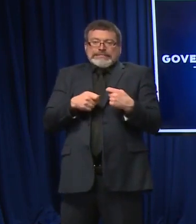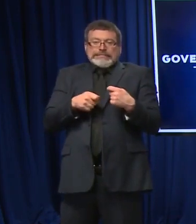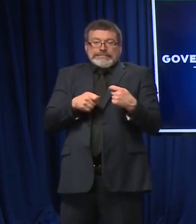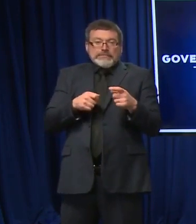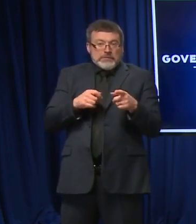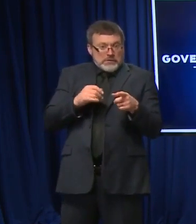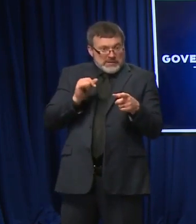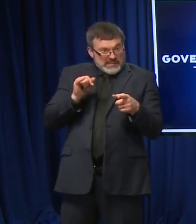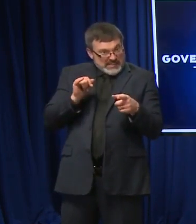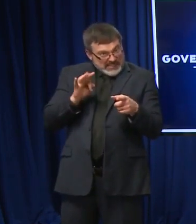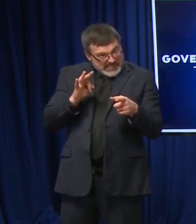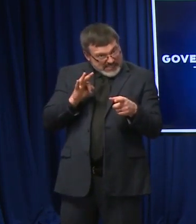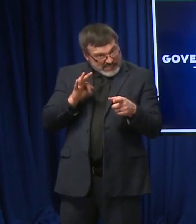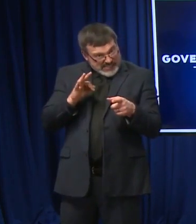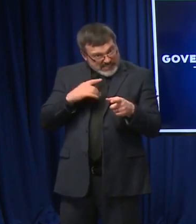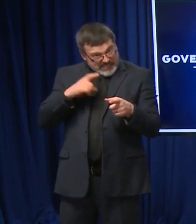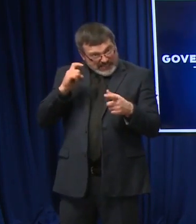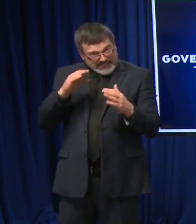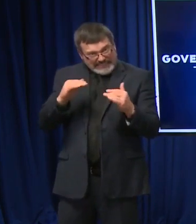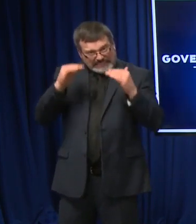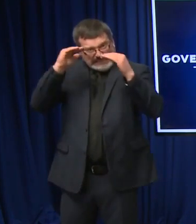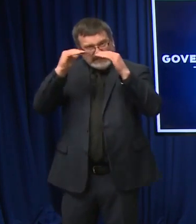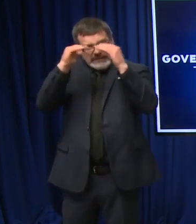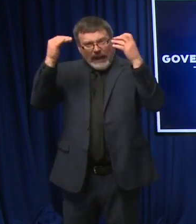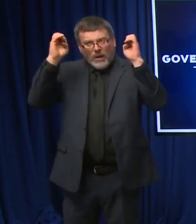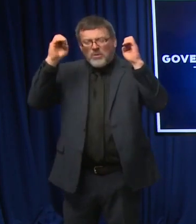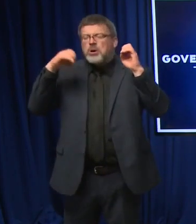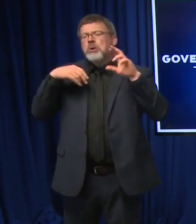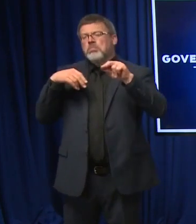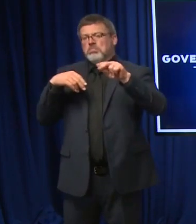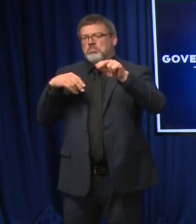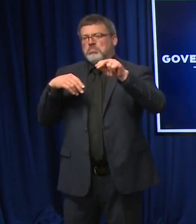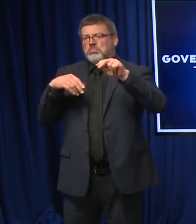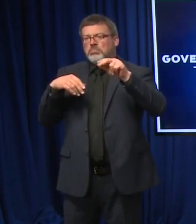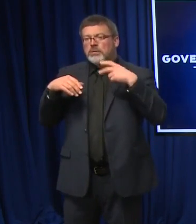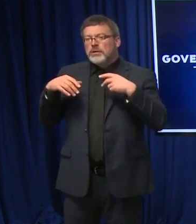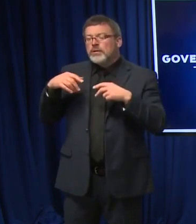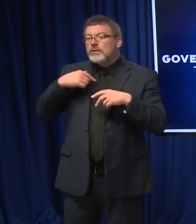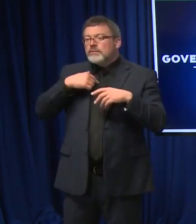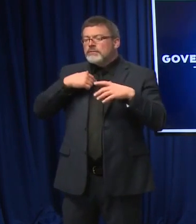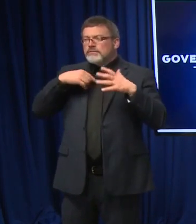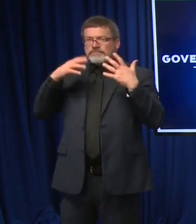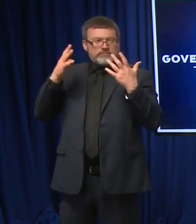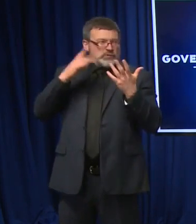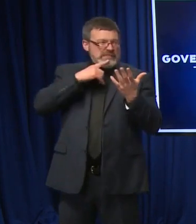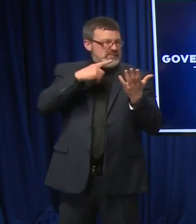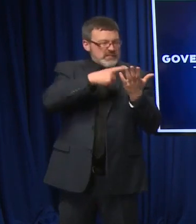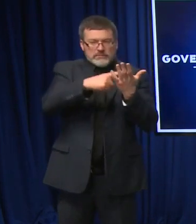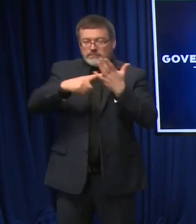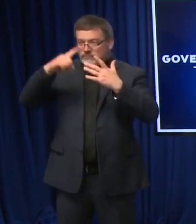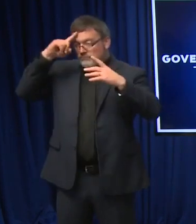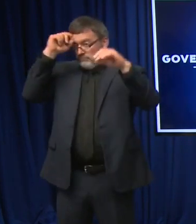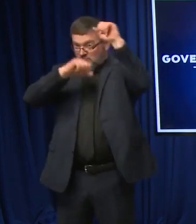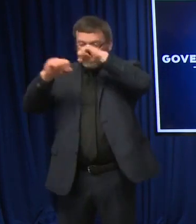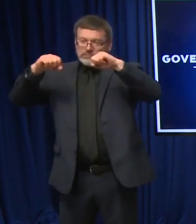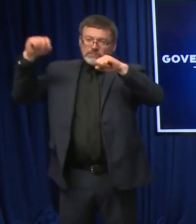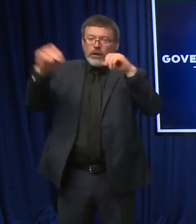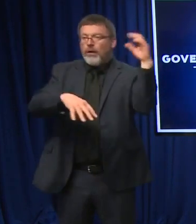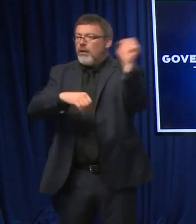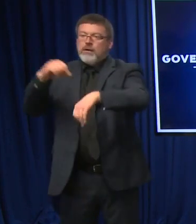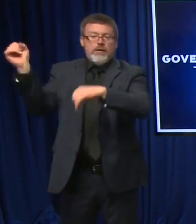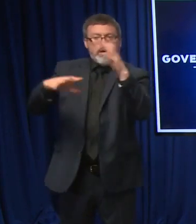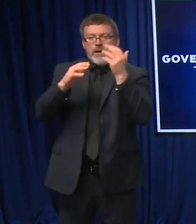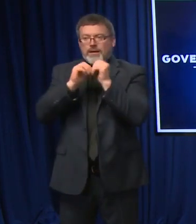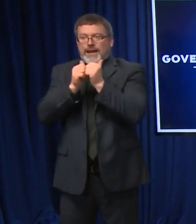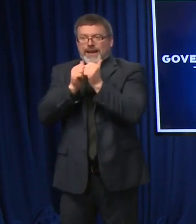there yet. But again, they're constantly pulling ideas out. We're going to, part of this executive order really challenges the